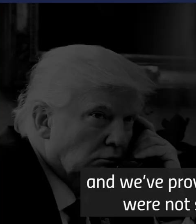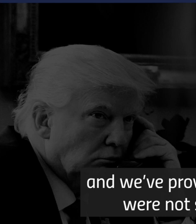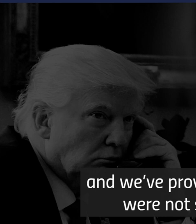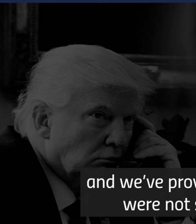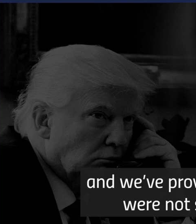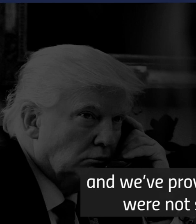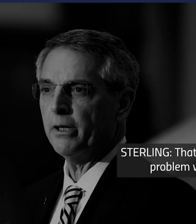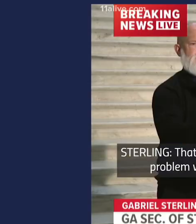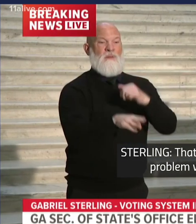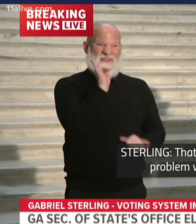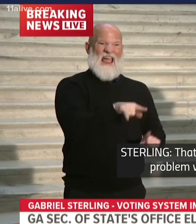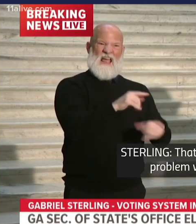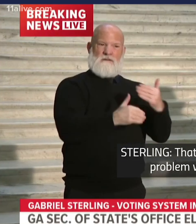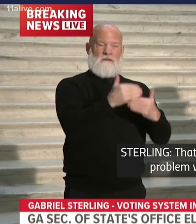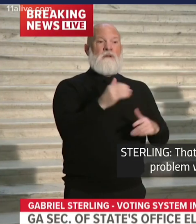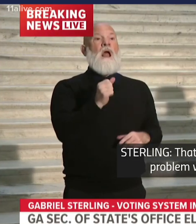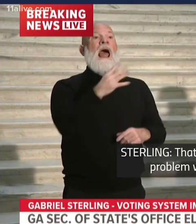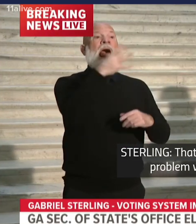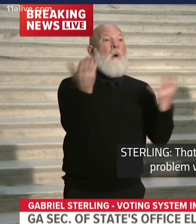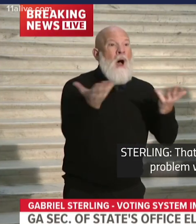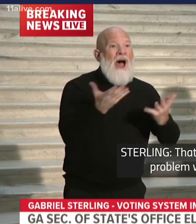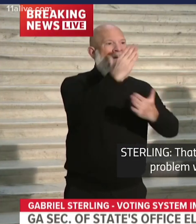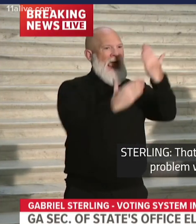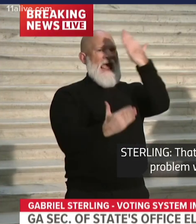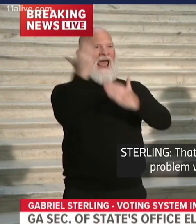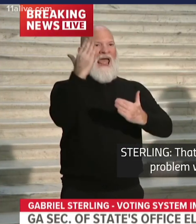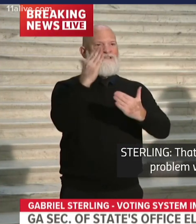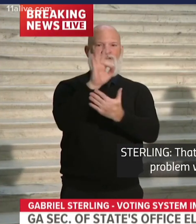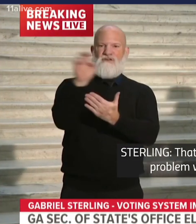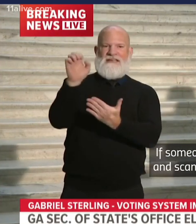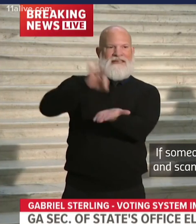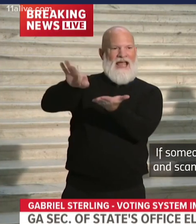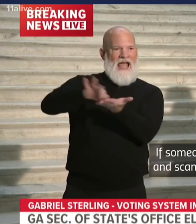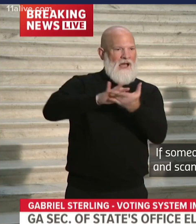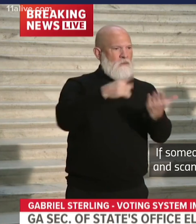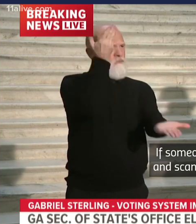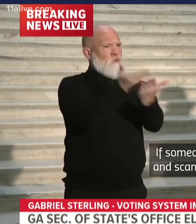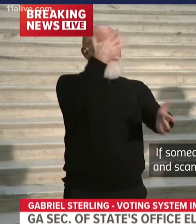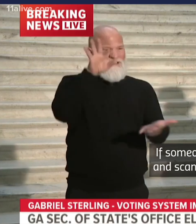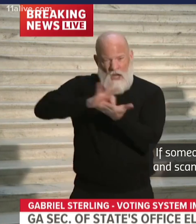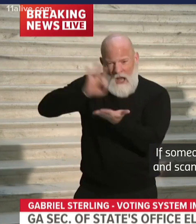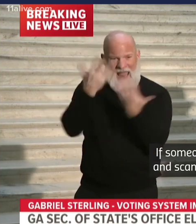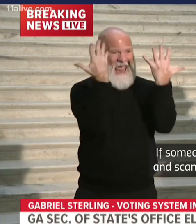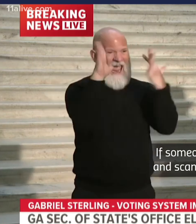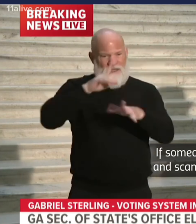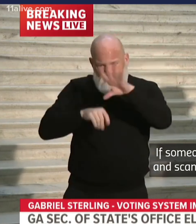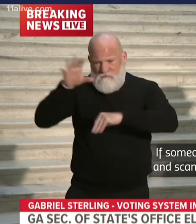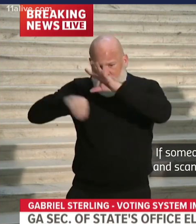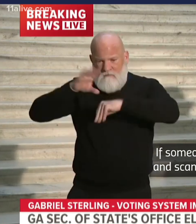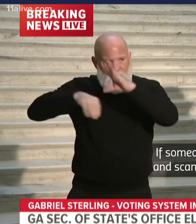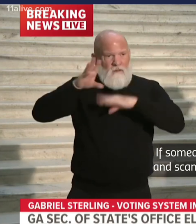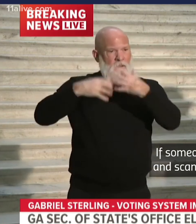that they were not scanned three times. That audit showed that there was no problem for machine scanning. If somebody took a stack of ballots and scanned them